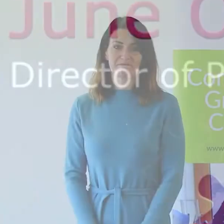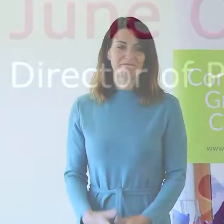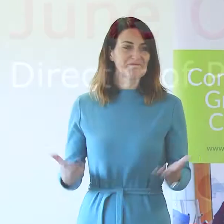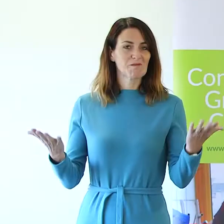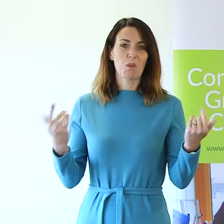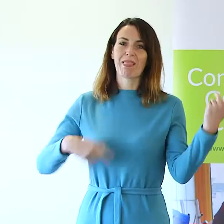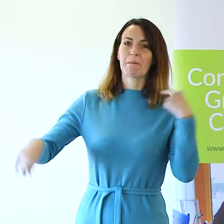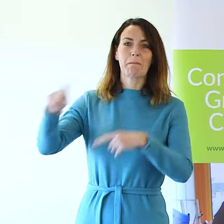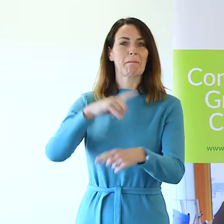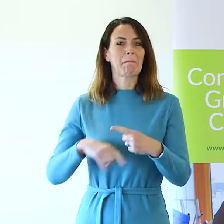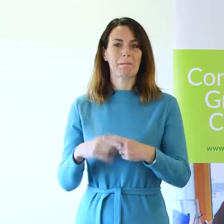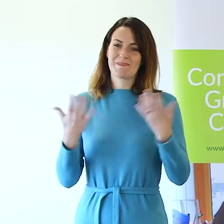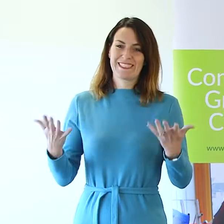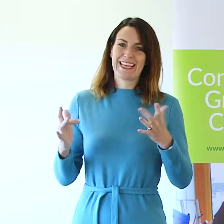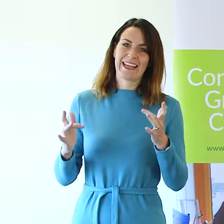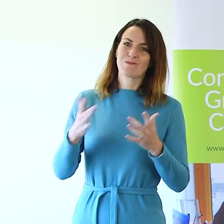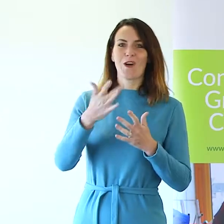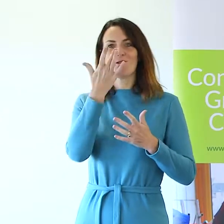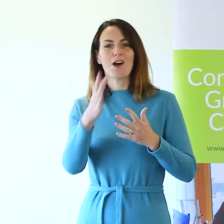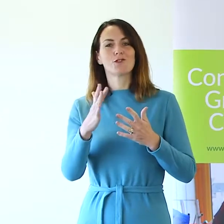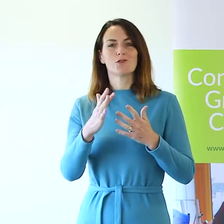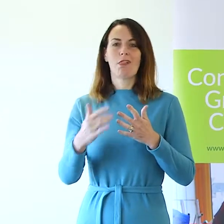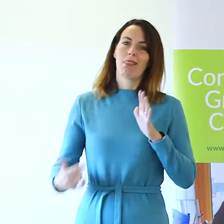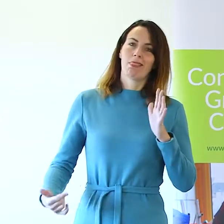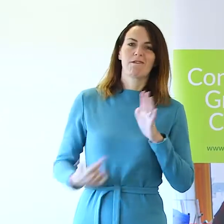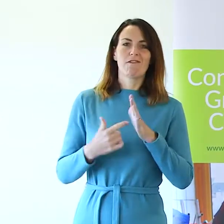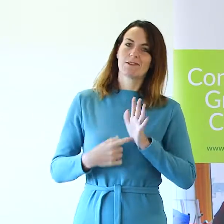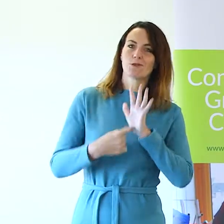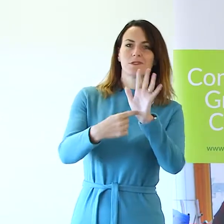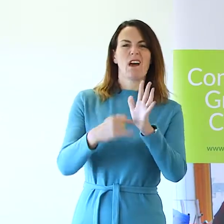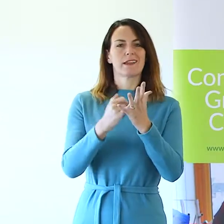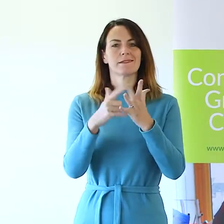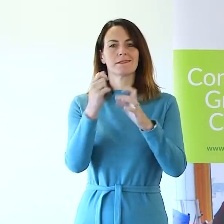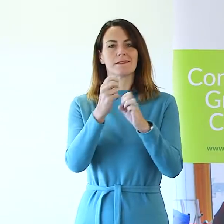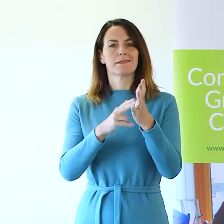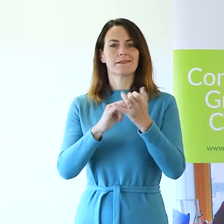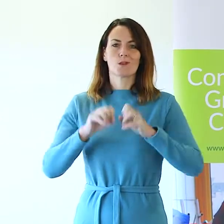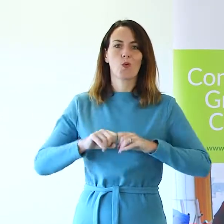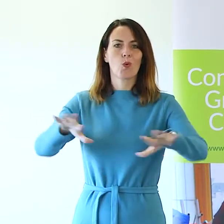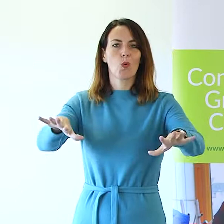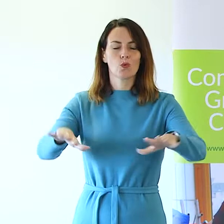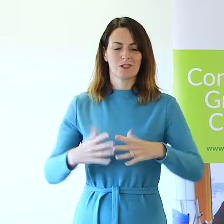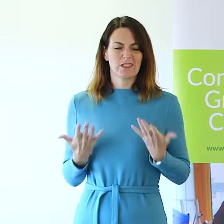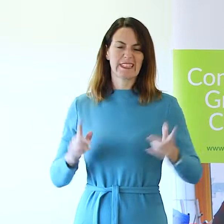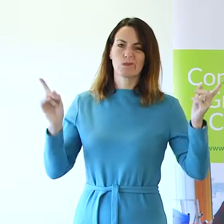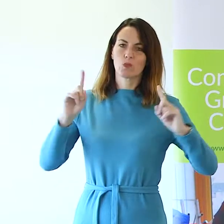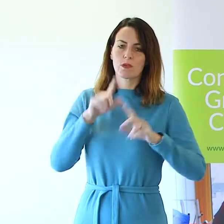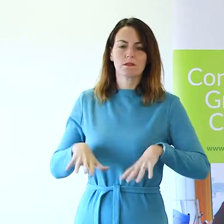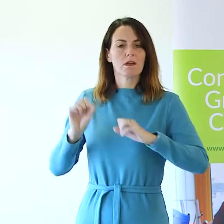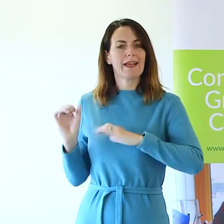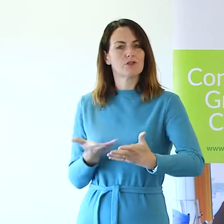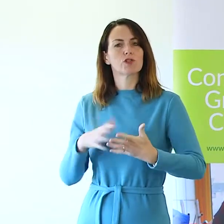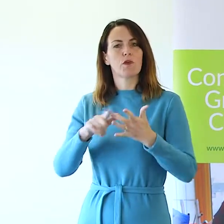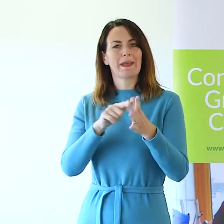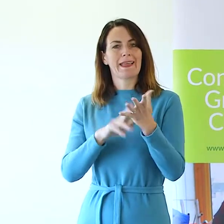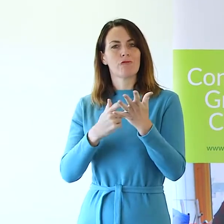Welcome everyone to our virtual Vital Signs launch. We'll start with an introduction to Vital Signs by Ian Revel